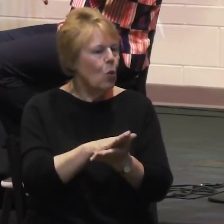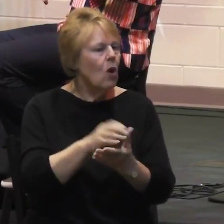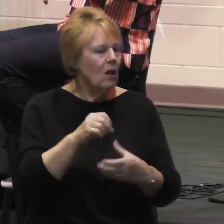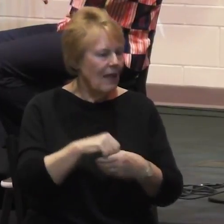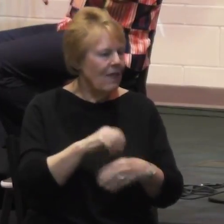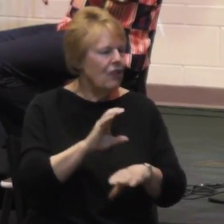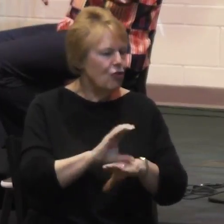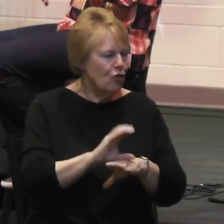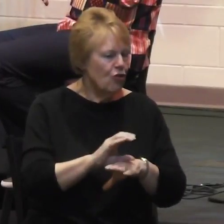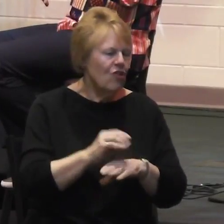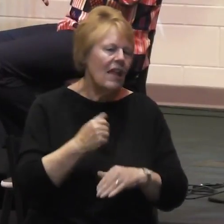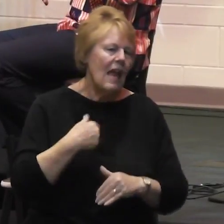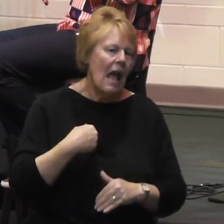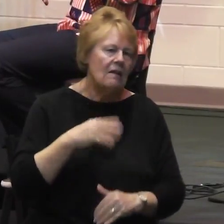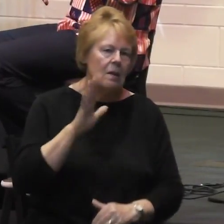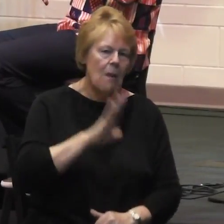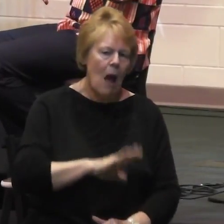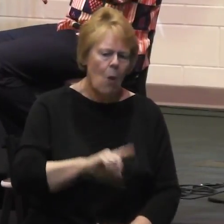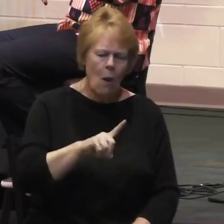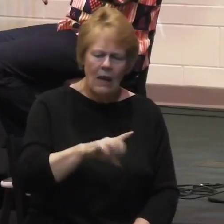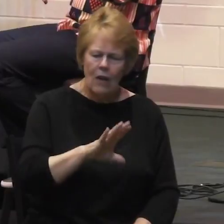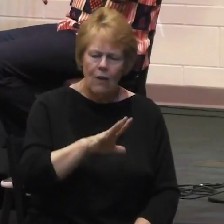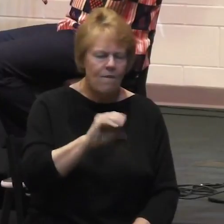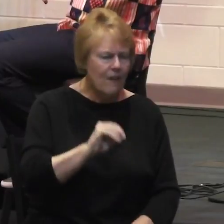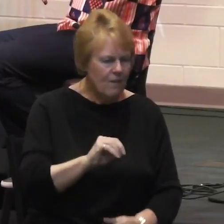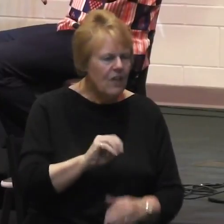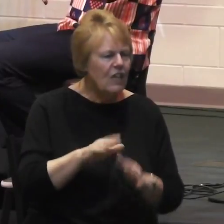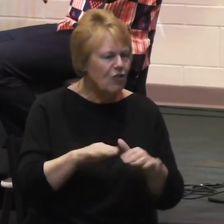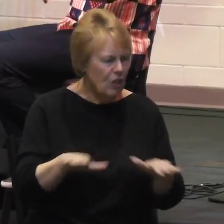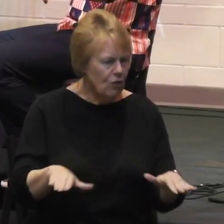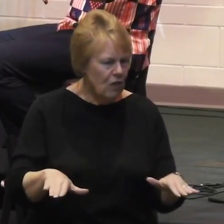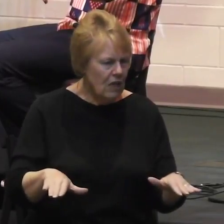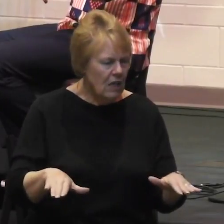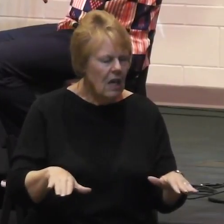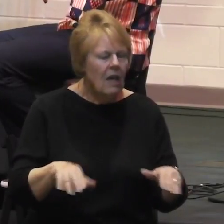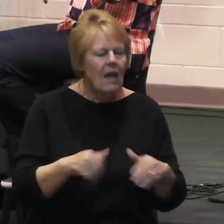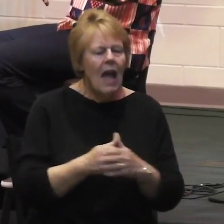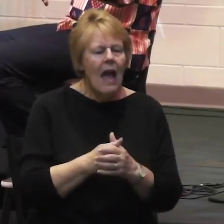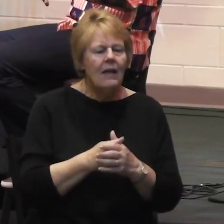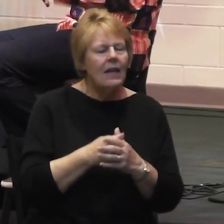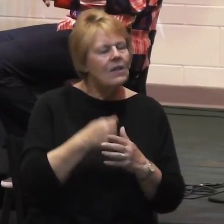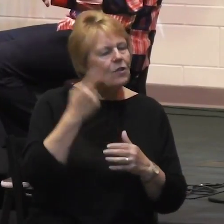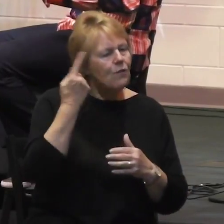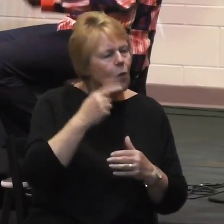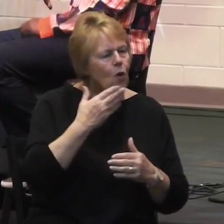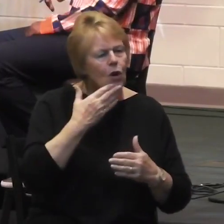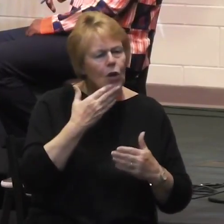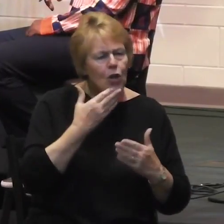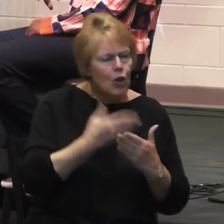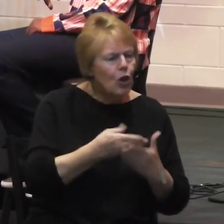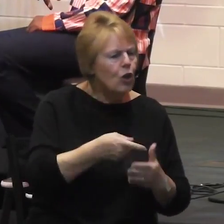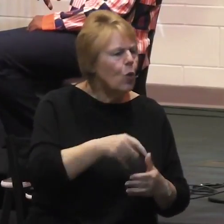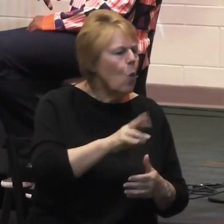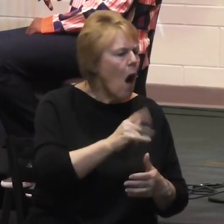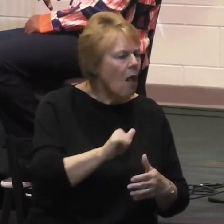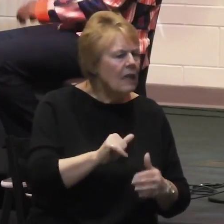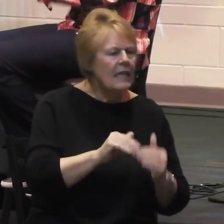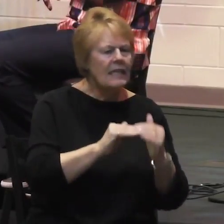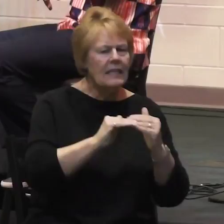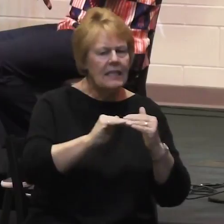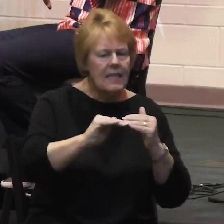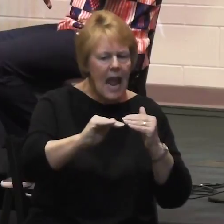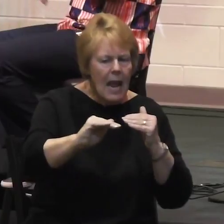have access to affordable, sustainable, good quality education.